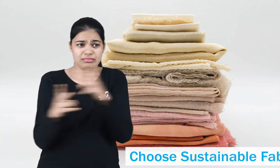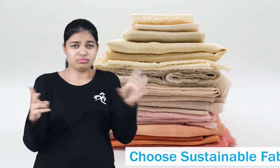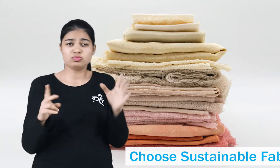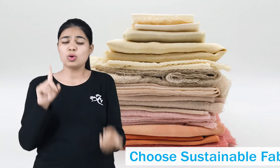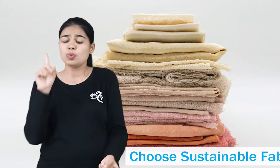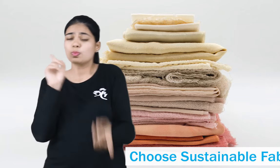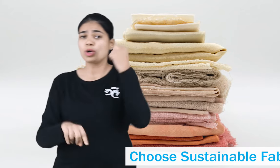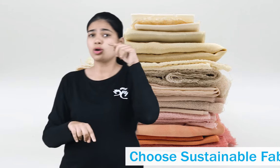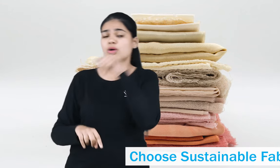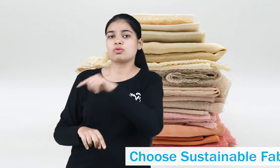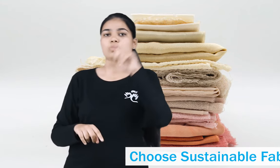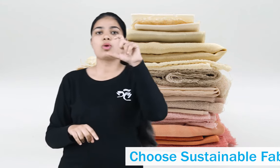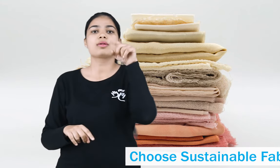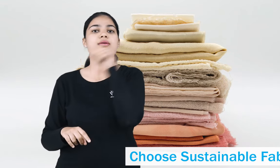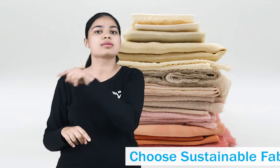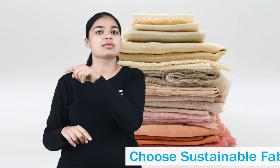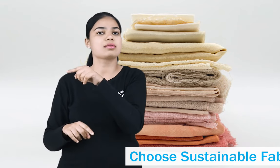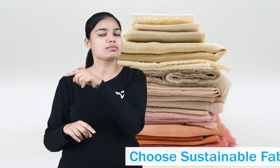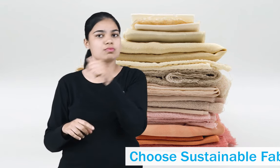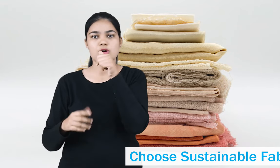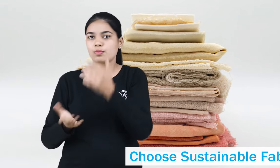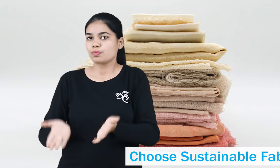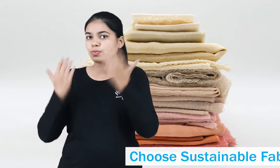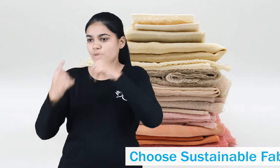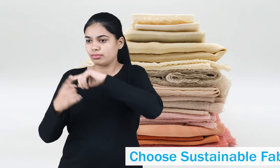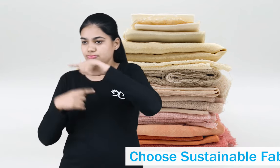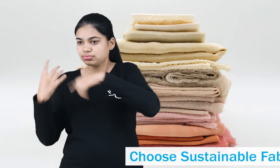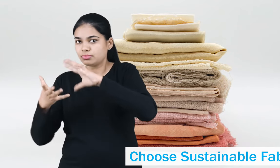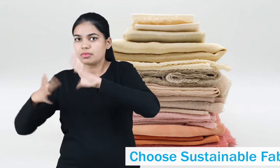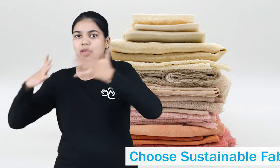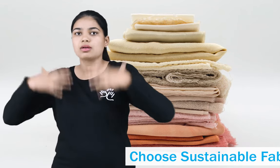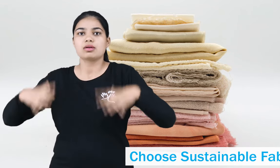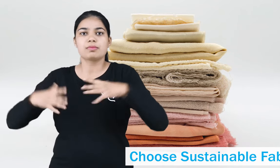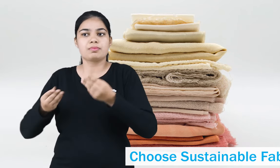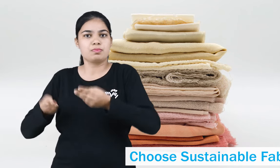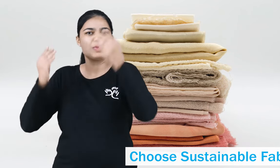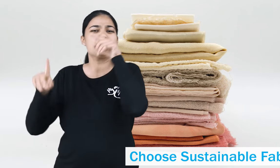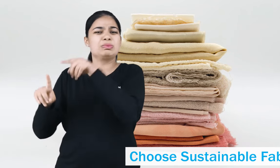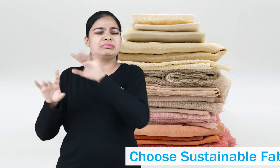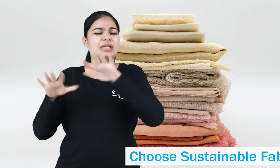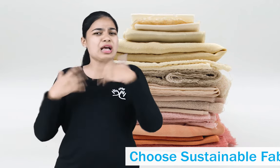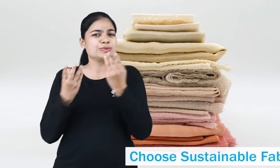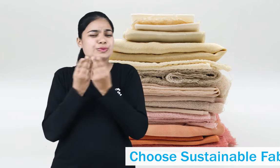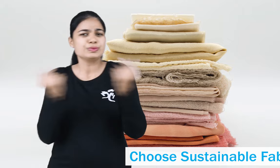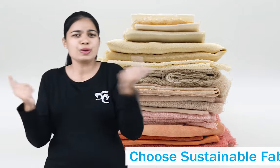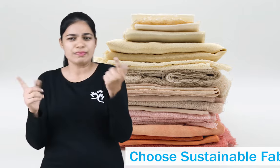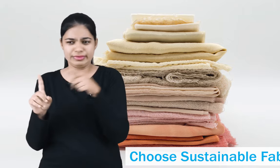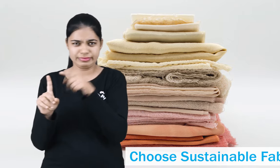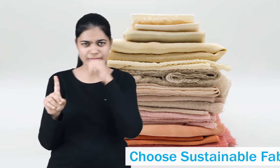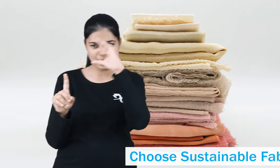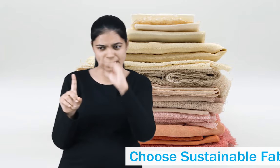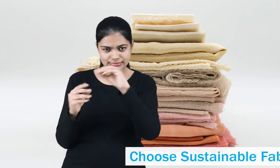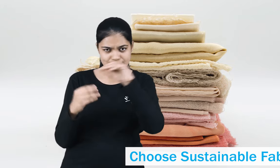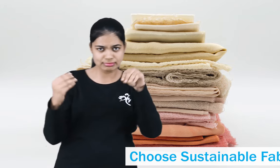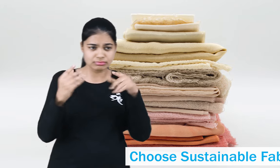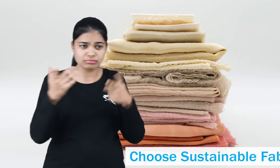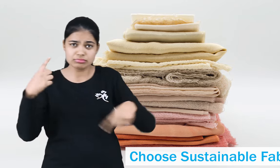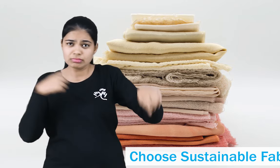processing of cotton uses the most water, tons and tons of water used in its production. Choosing fabrics which are produced using minimal